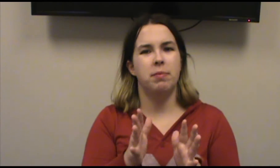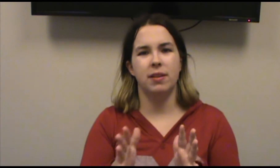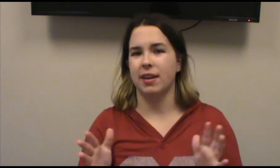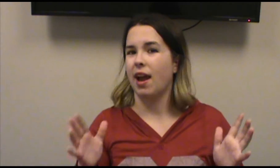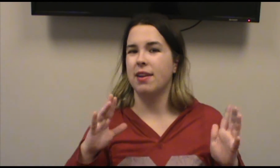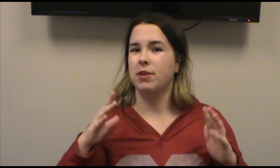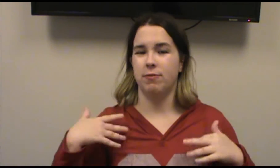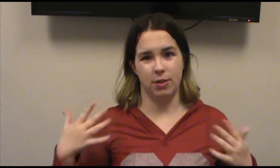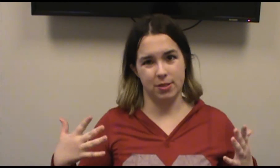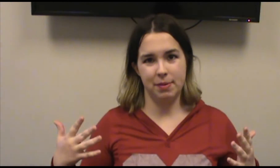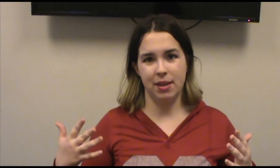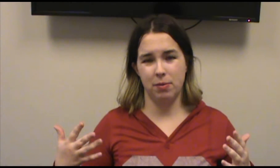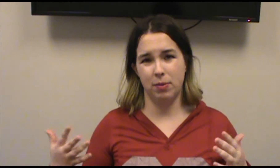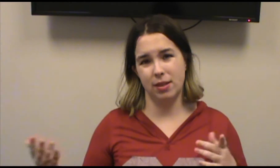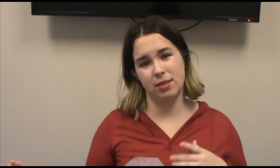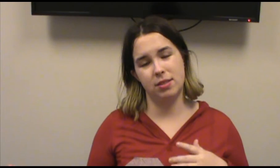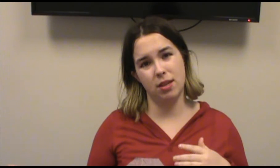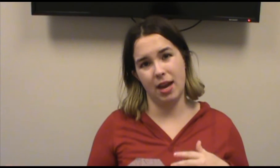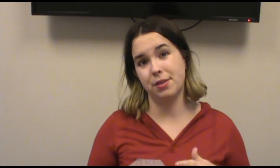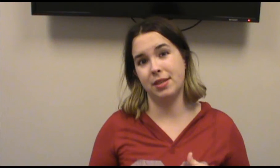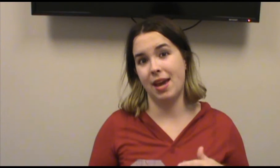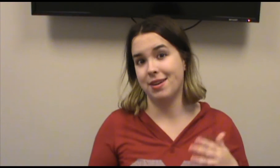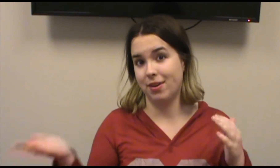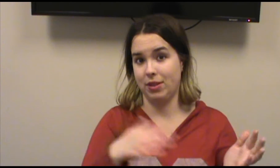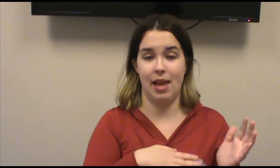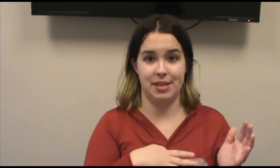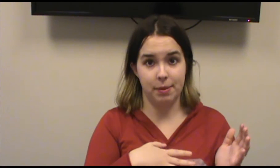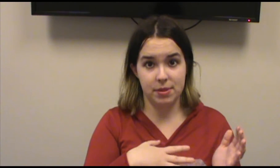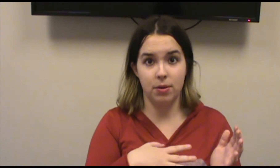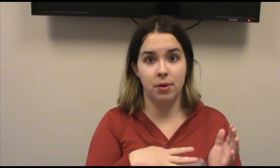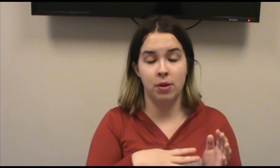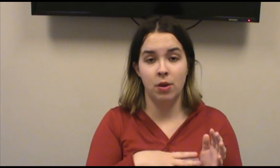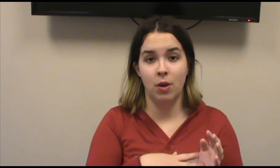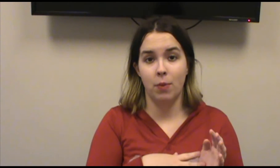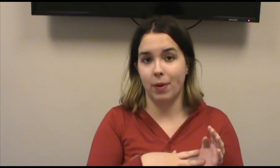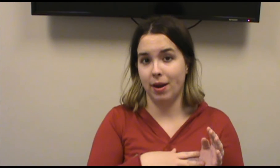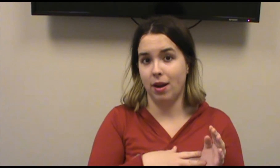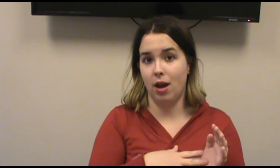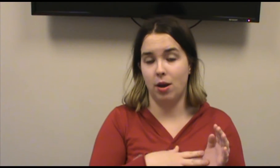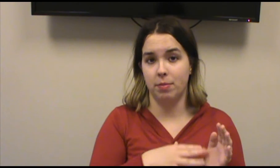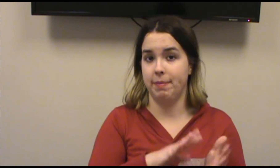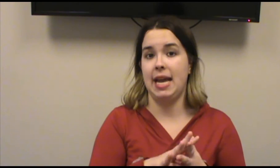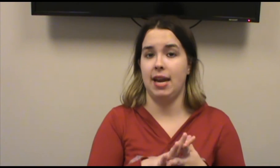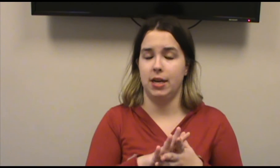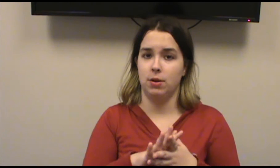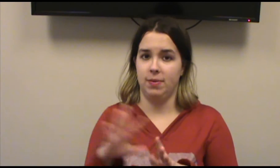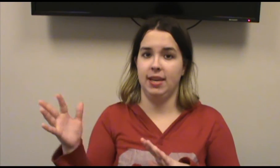part that kind of confused me was actually the ending of the last episode, where the Mad Hatter went